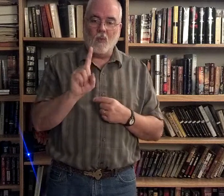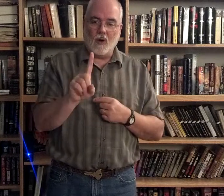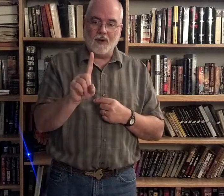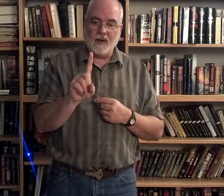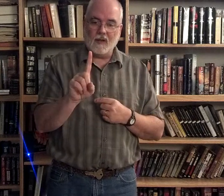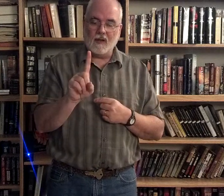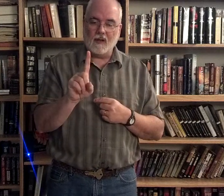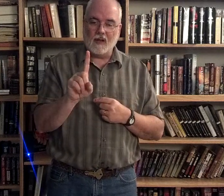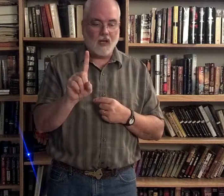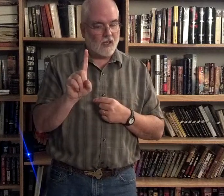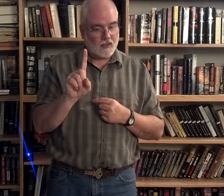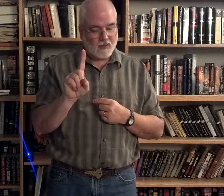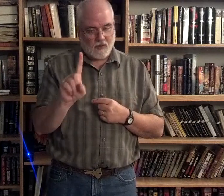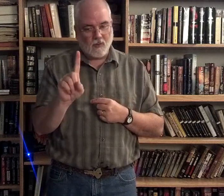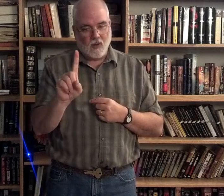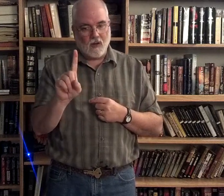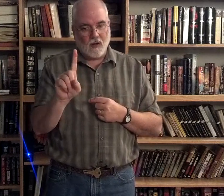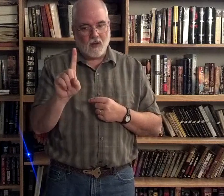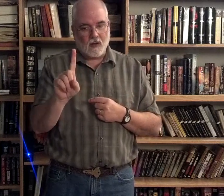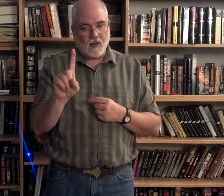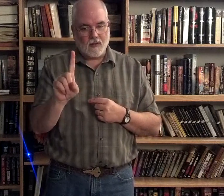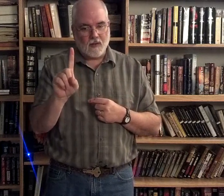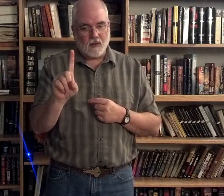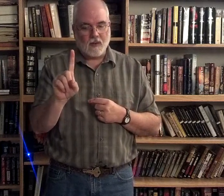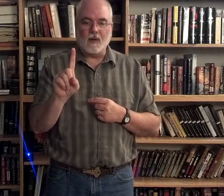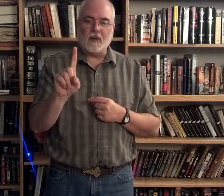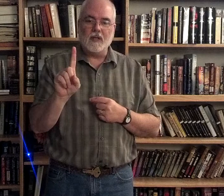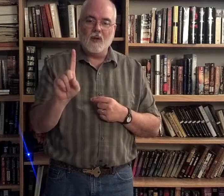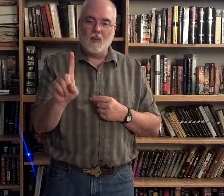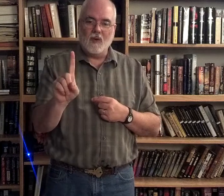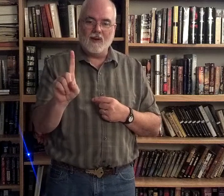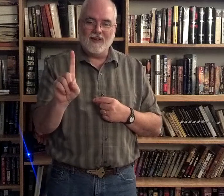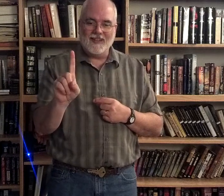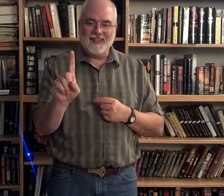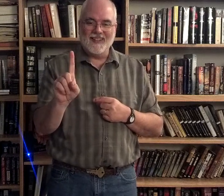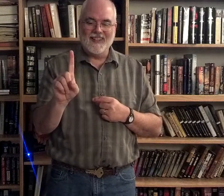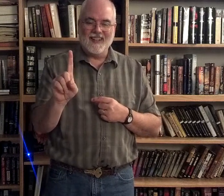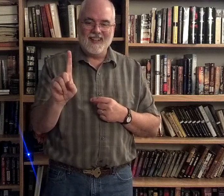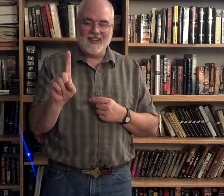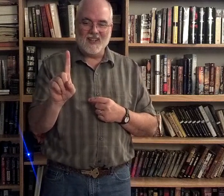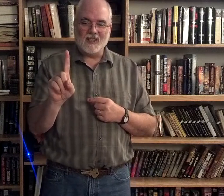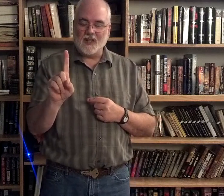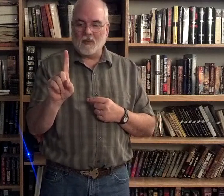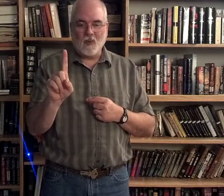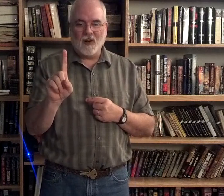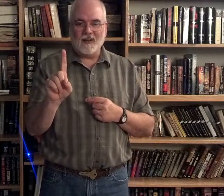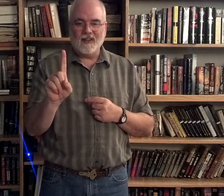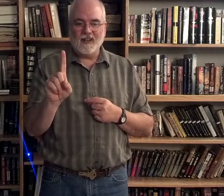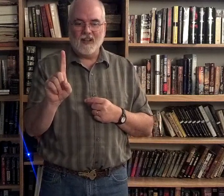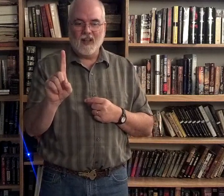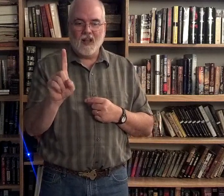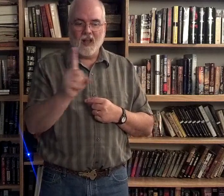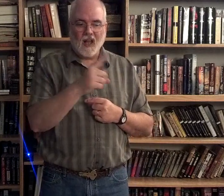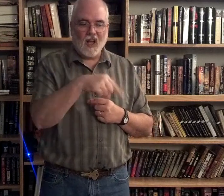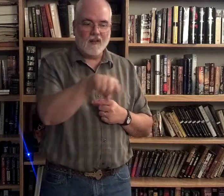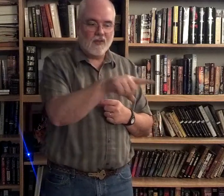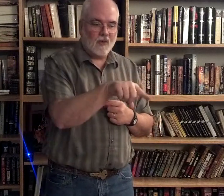one, one, one, one, it's the number one, of you.